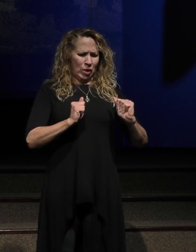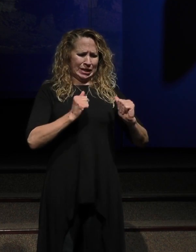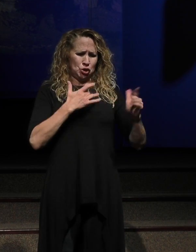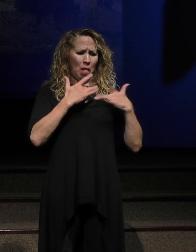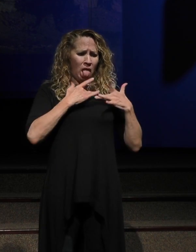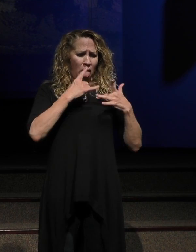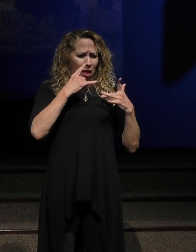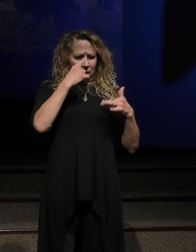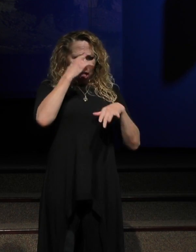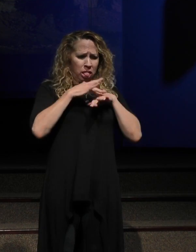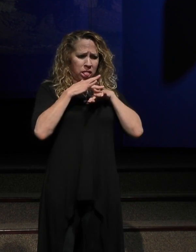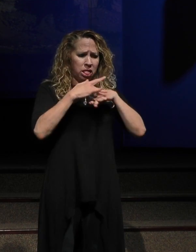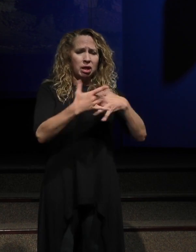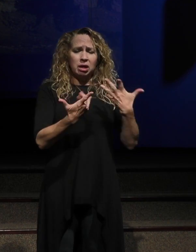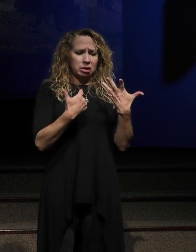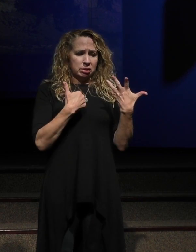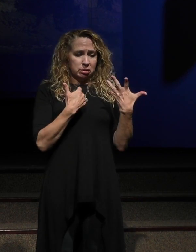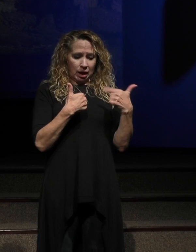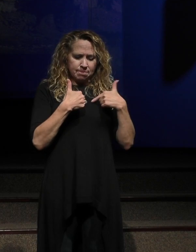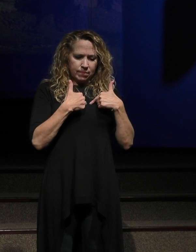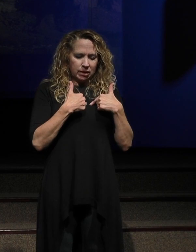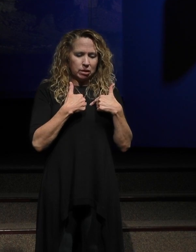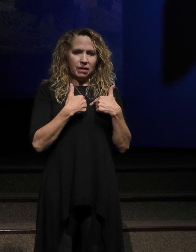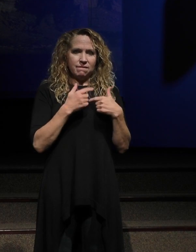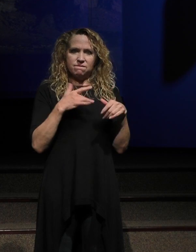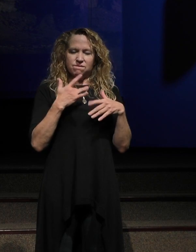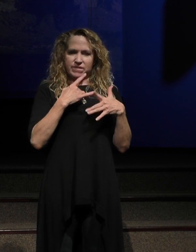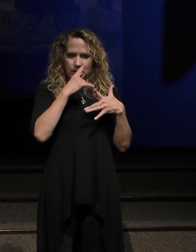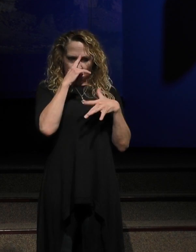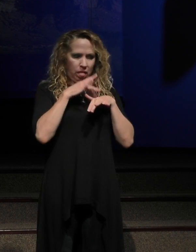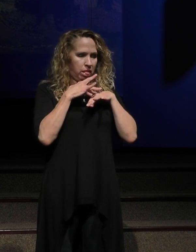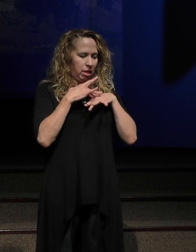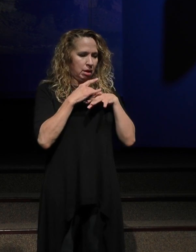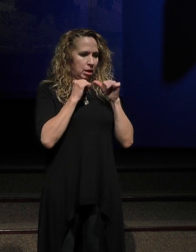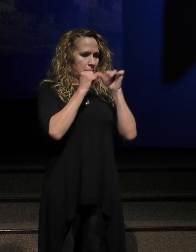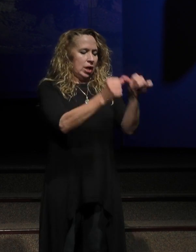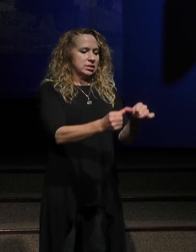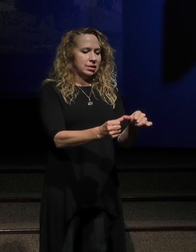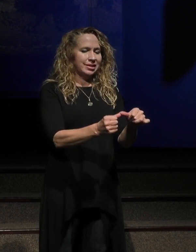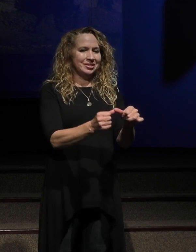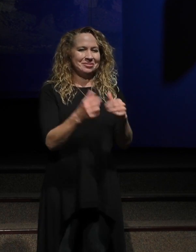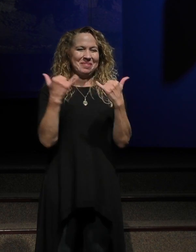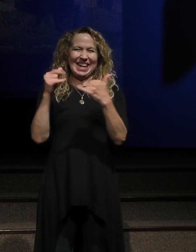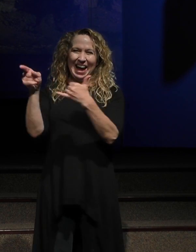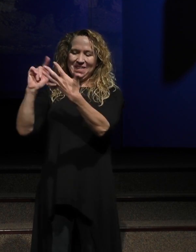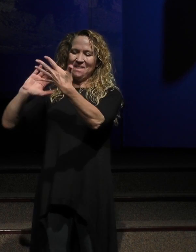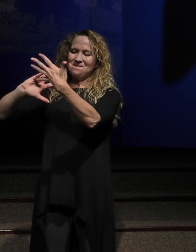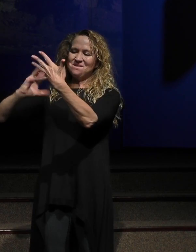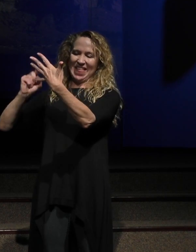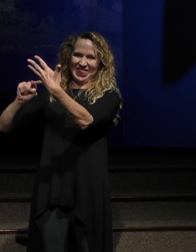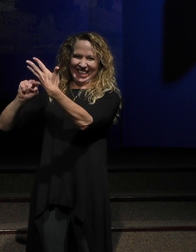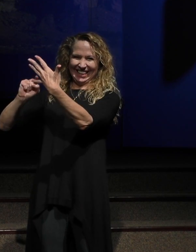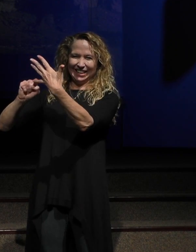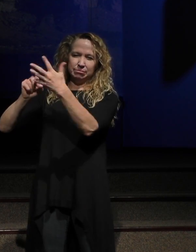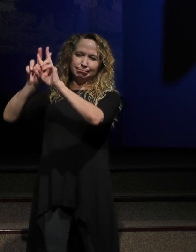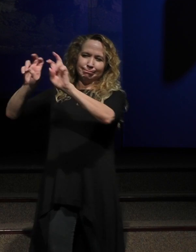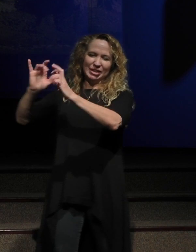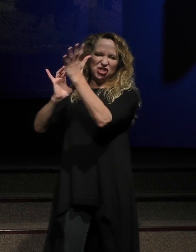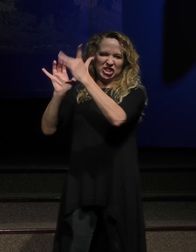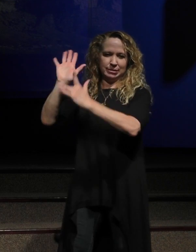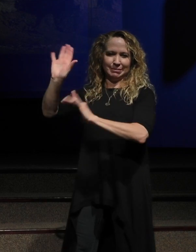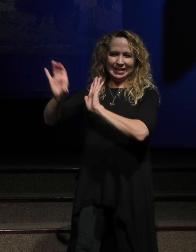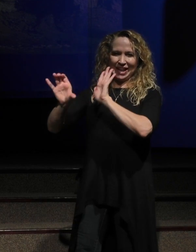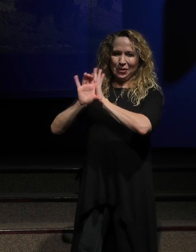about it, you're thinking about it all the time, and it's consuming you. Which brings me to the fifth thing. The fifth thing that I see Jesus in this story